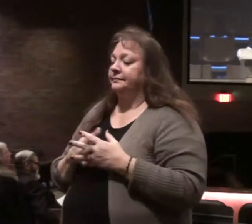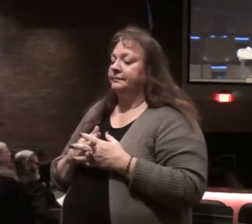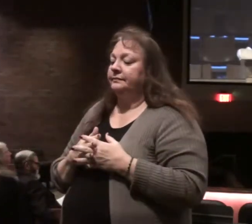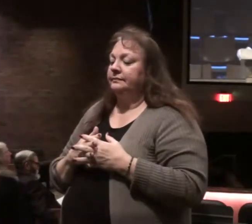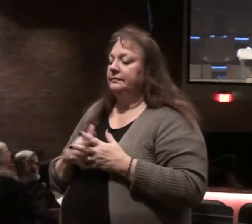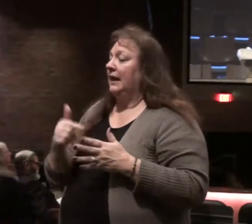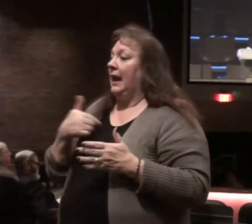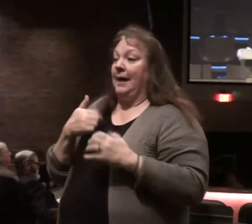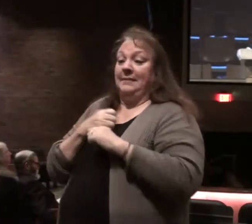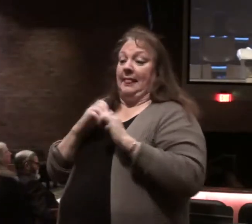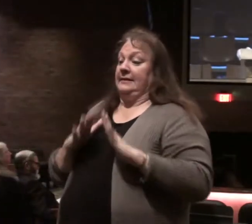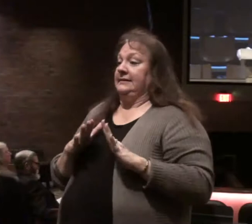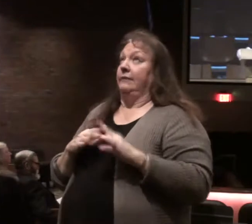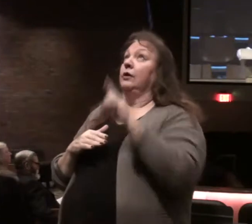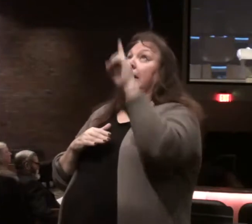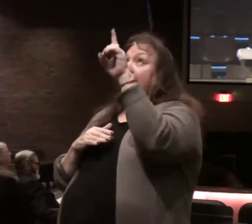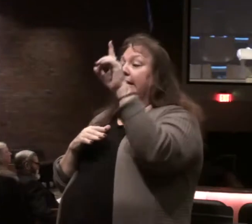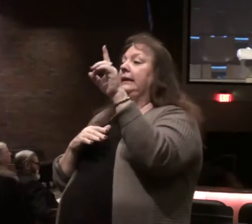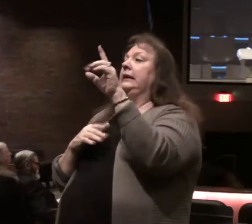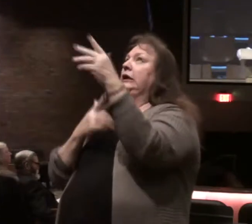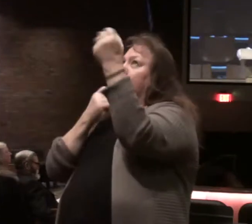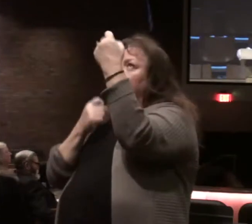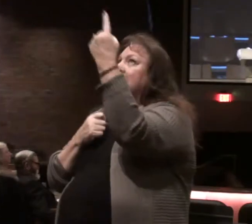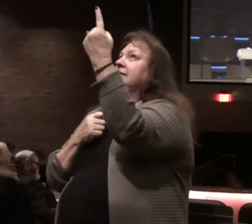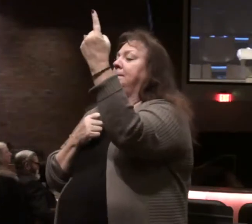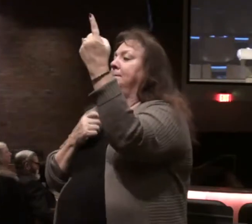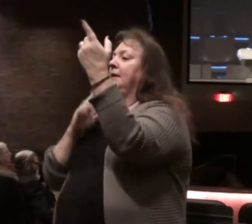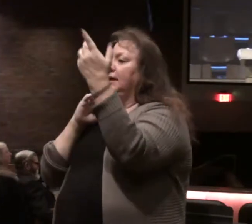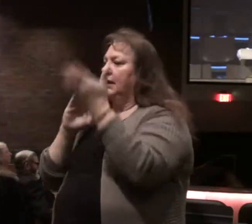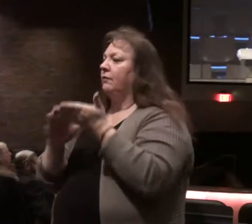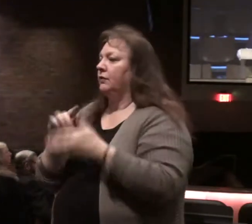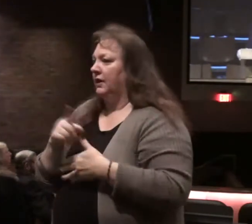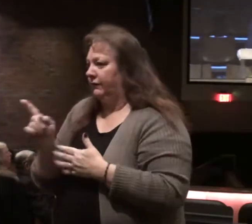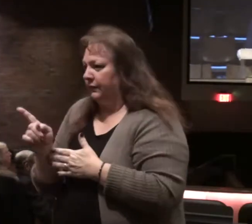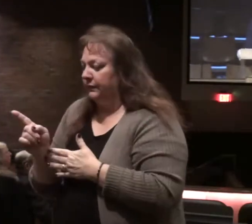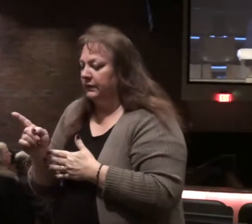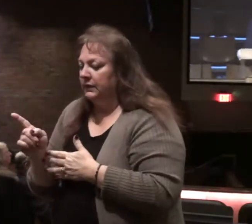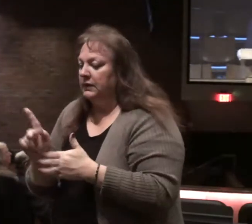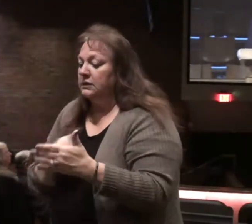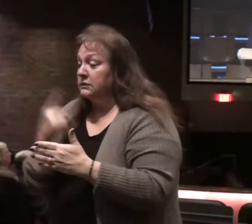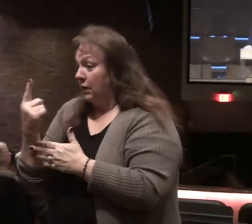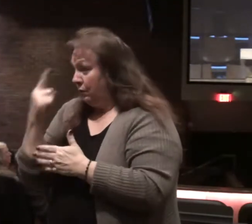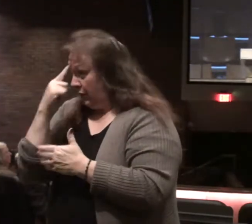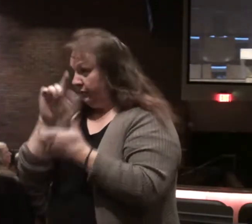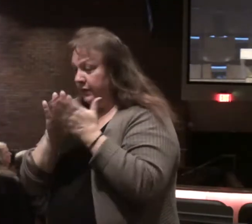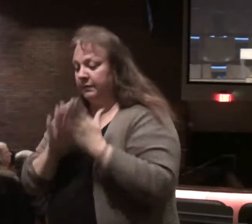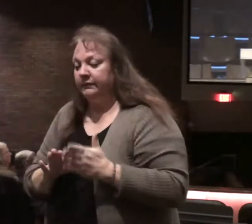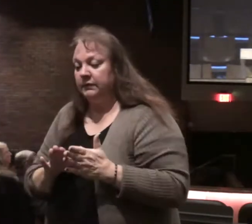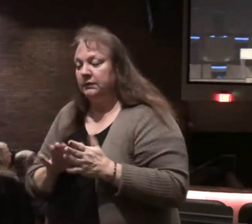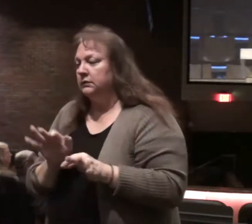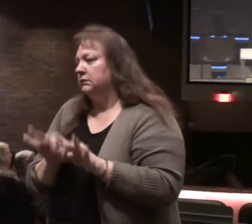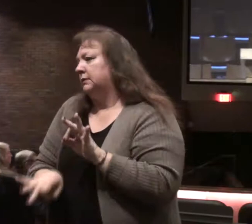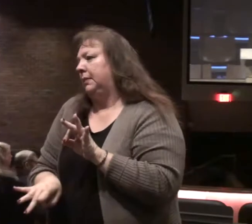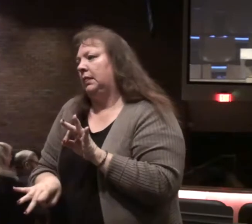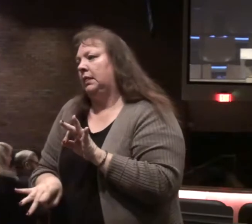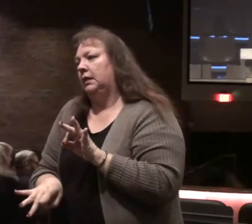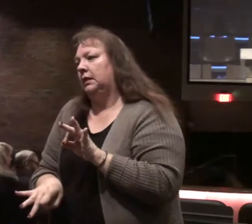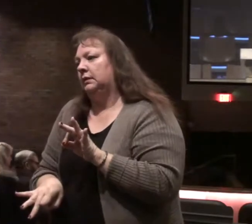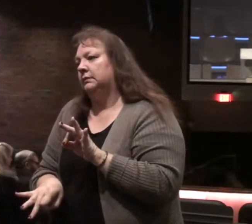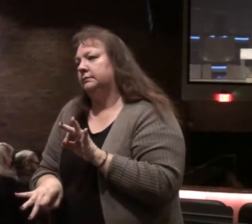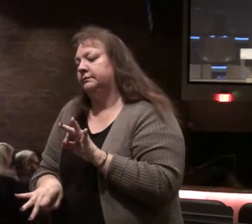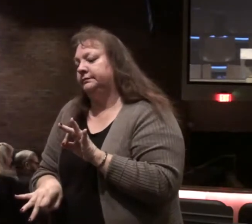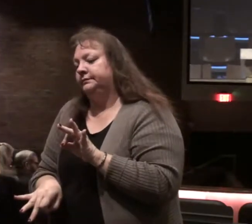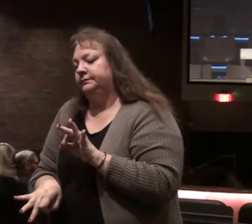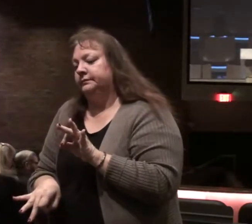I'm not the Savior but he is the Savior trust in him you can be forgiven the message of Psalm 1 for the believer it's quite simple it's a